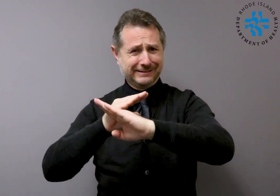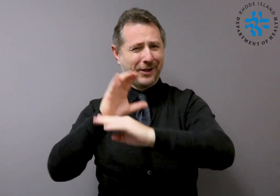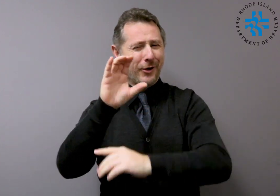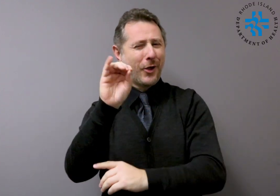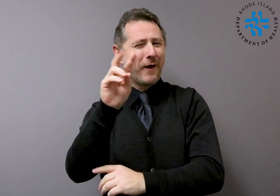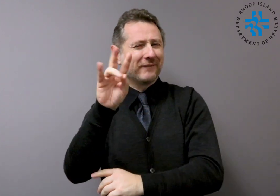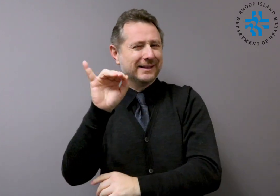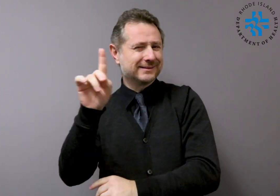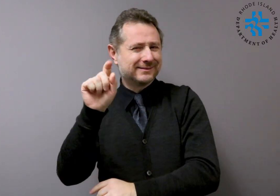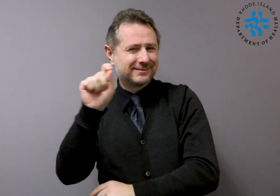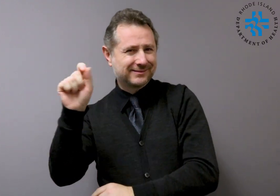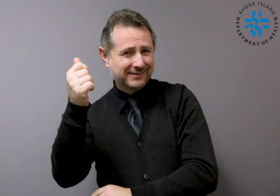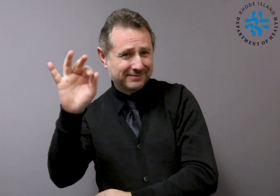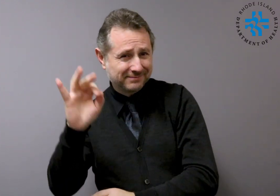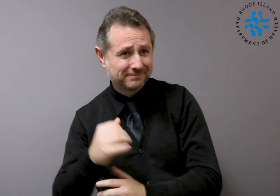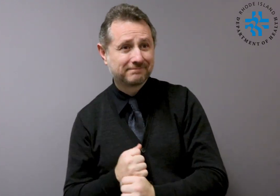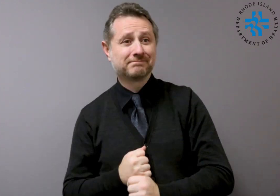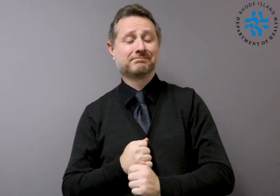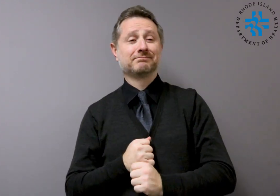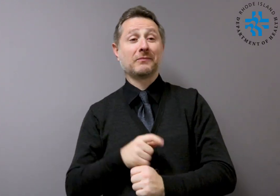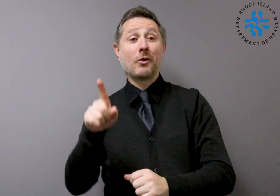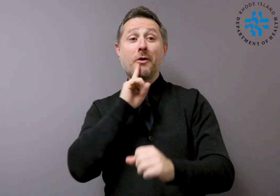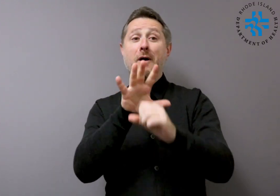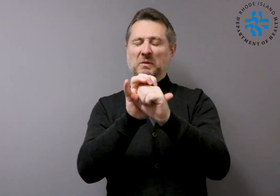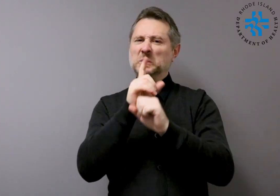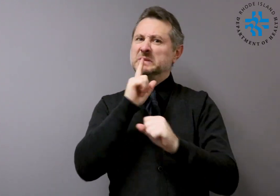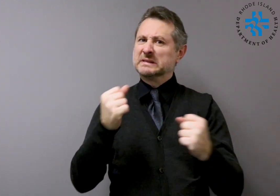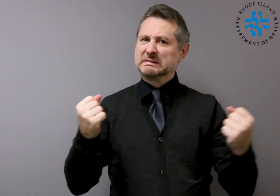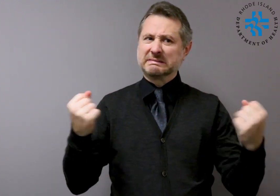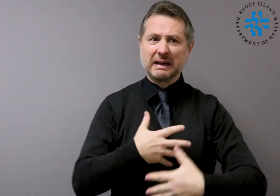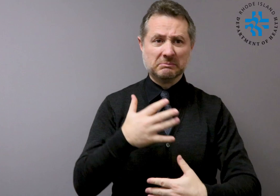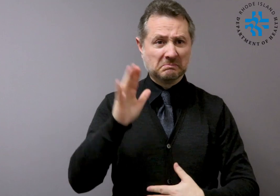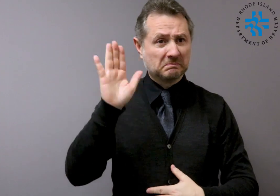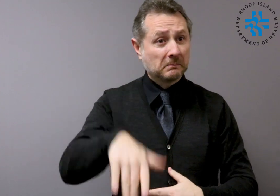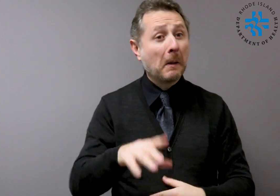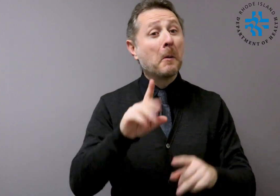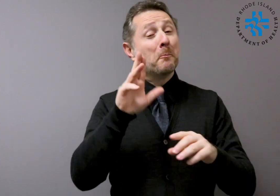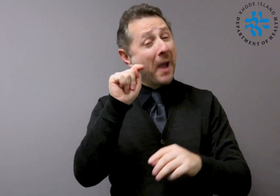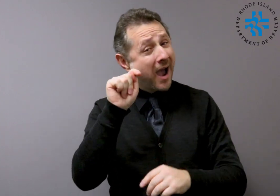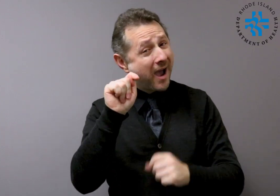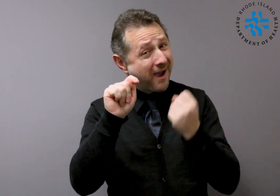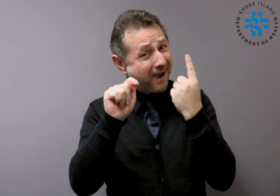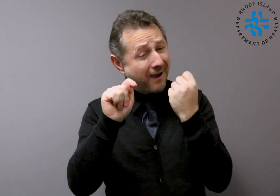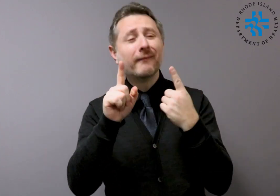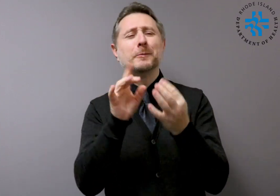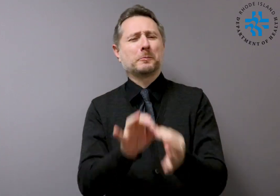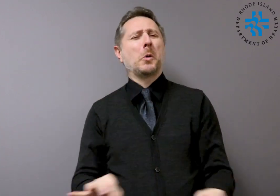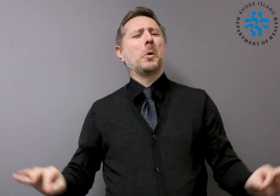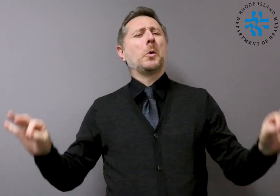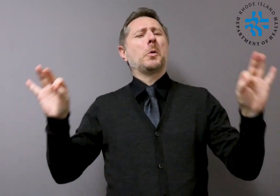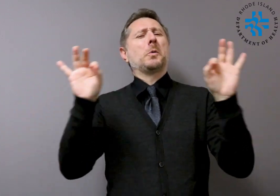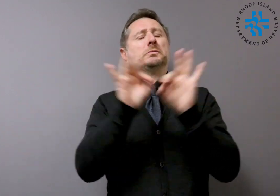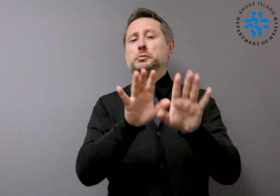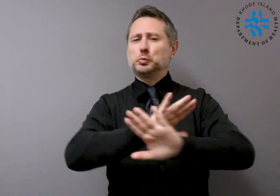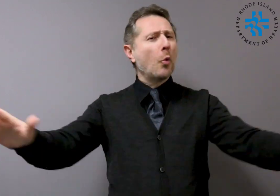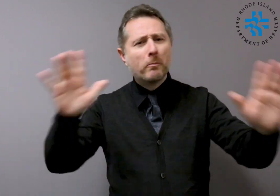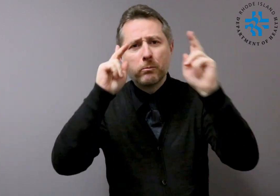The coronavirus is scary, but it is important that we not panic as we prepare for the possibility of seeing cases in Rhode Island.